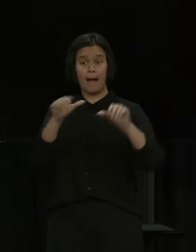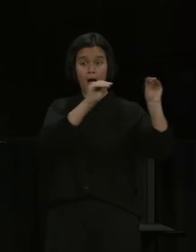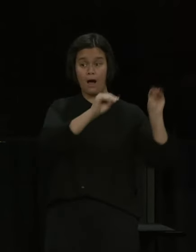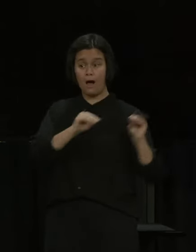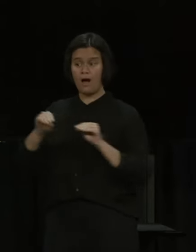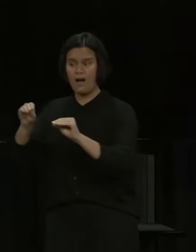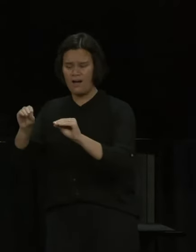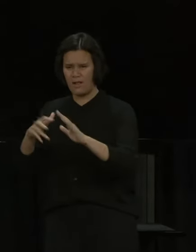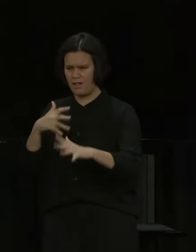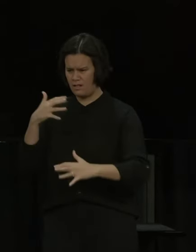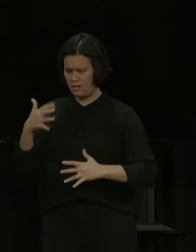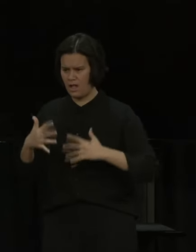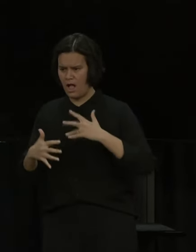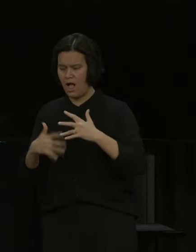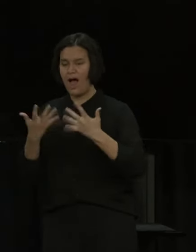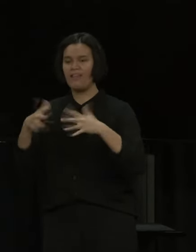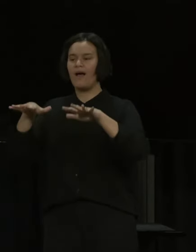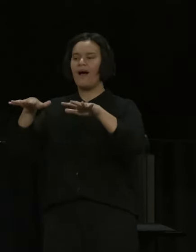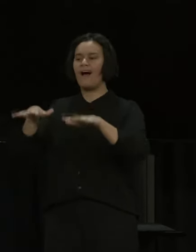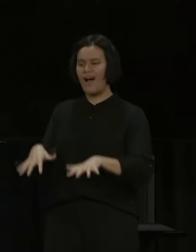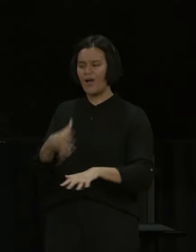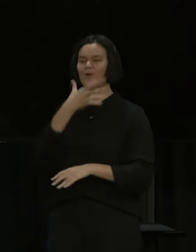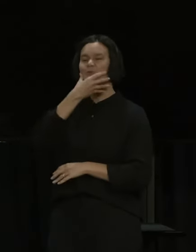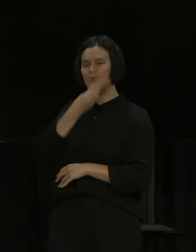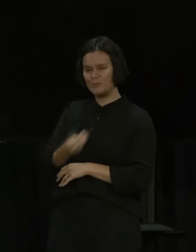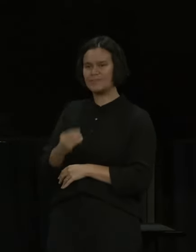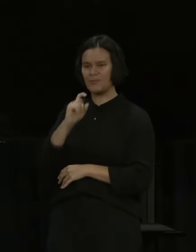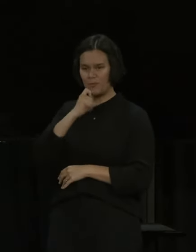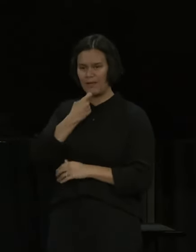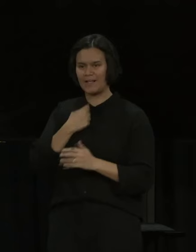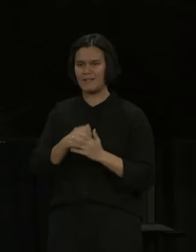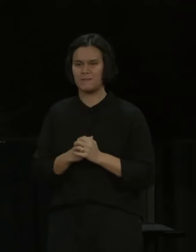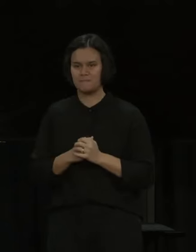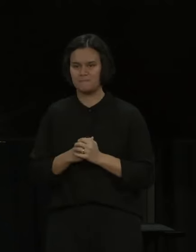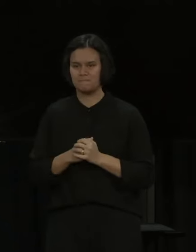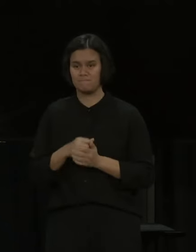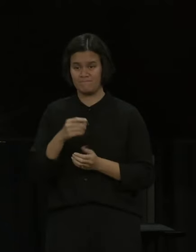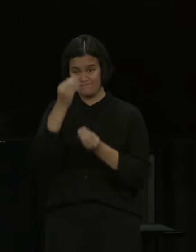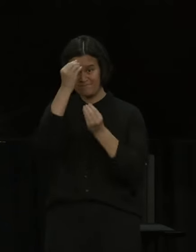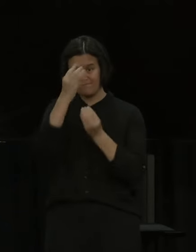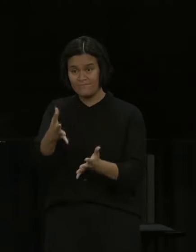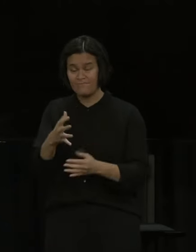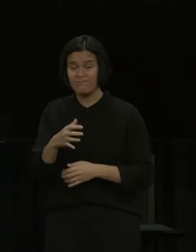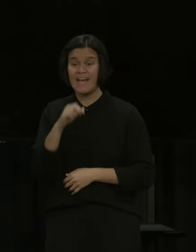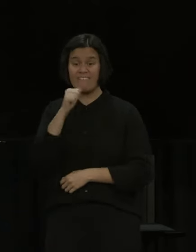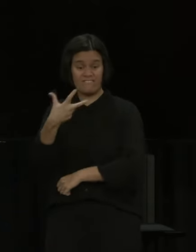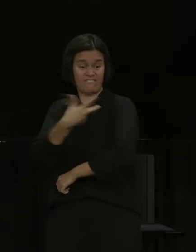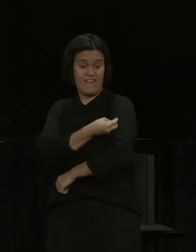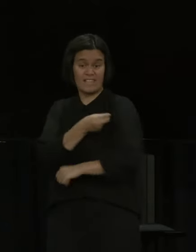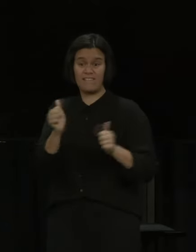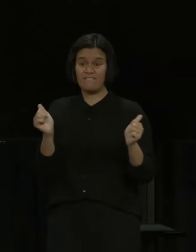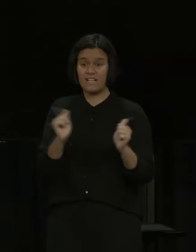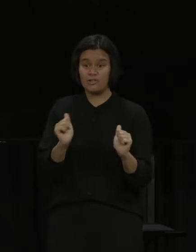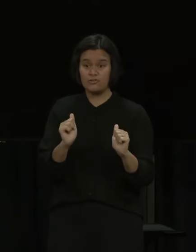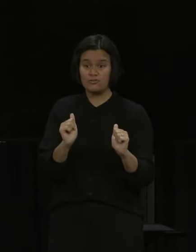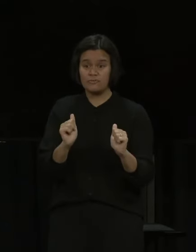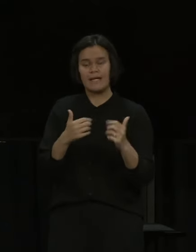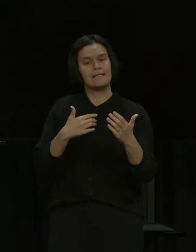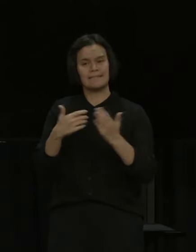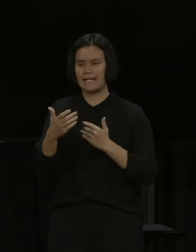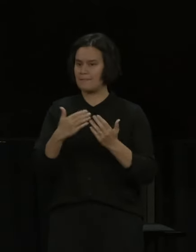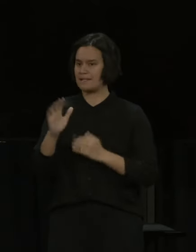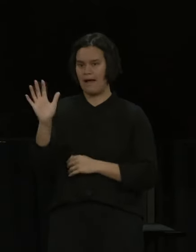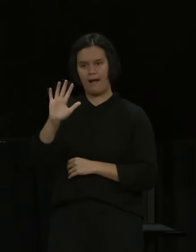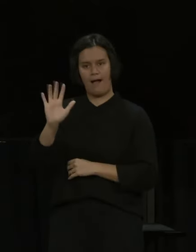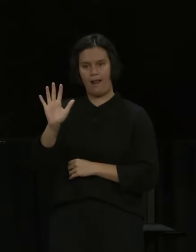to it. The main message is that at every colour setting, vaccinated people will be able to operate a lot more normally, whilst